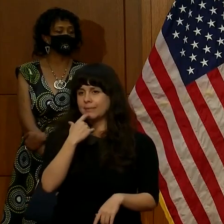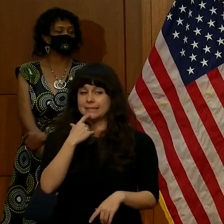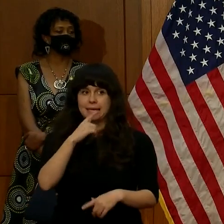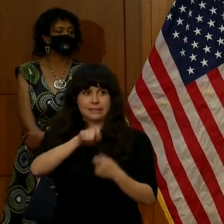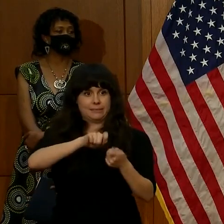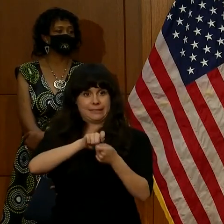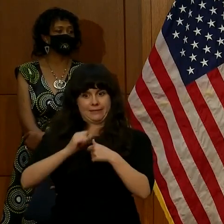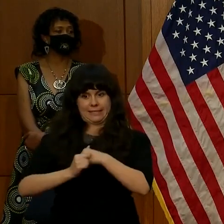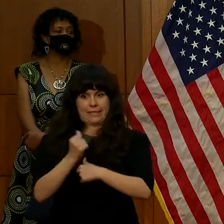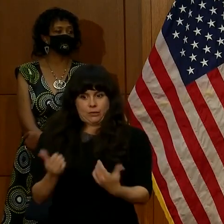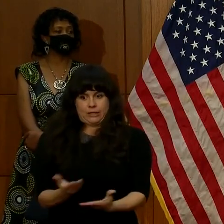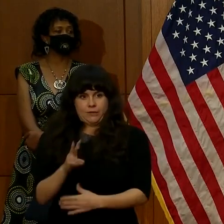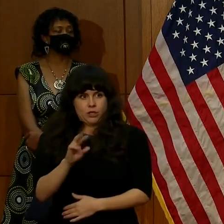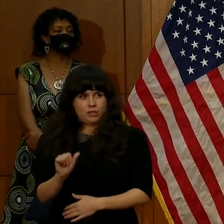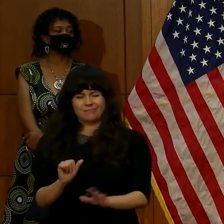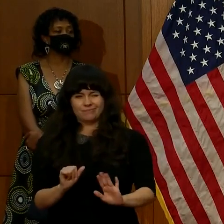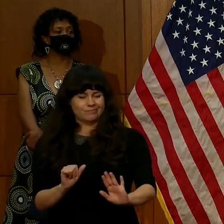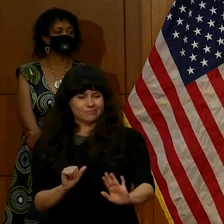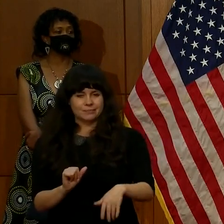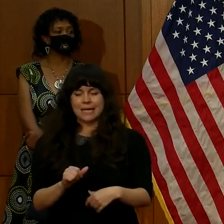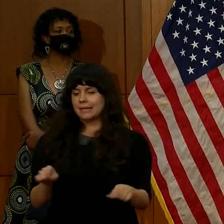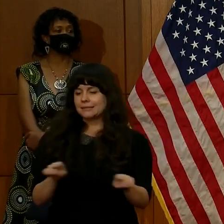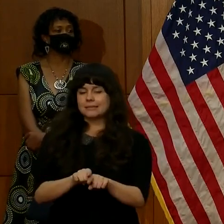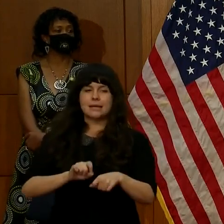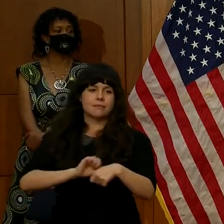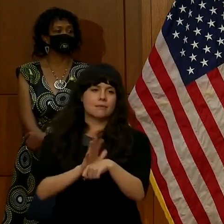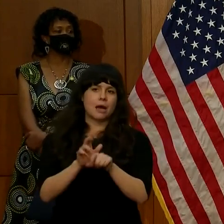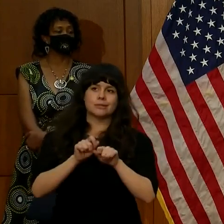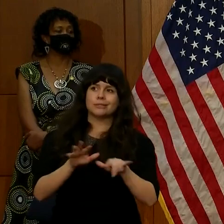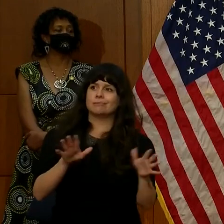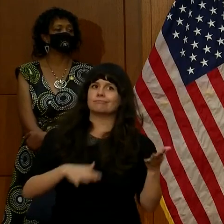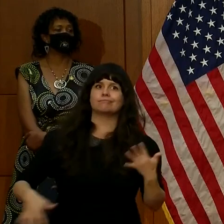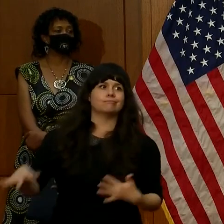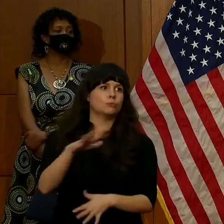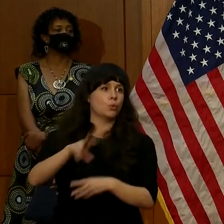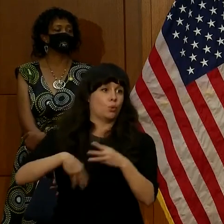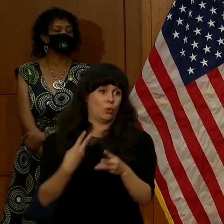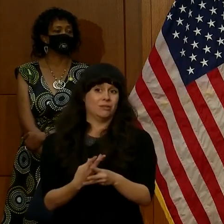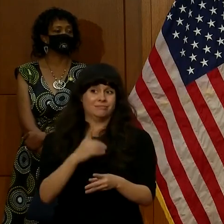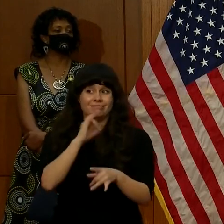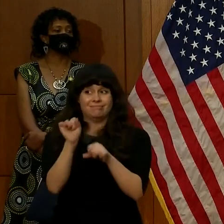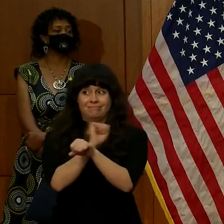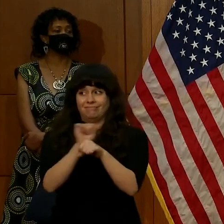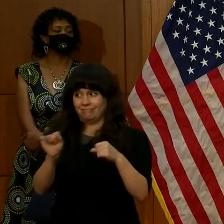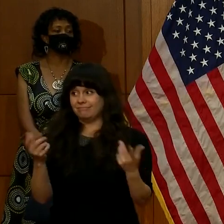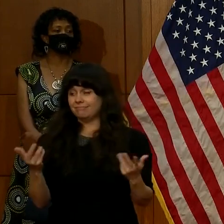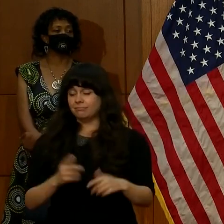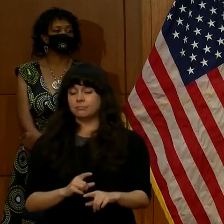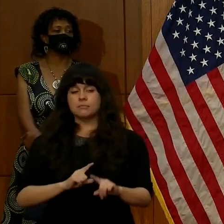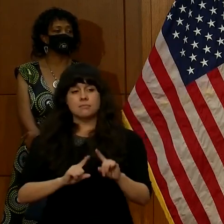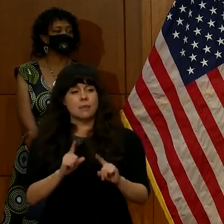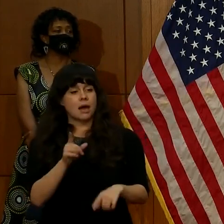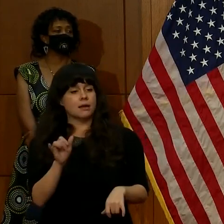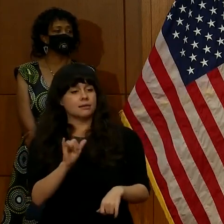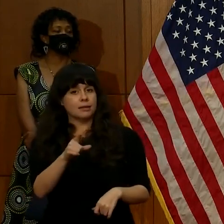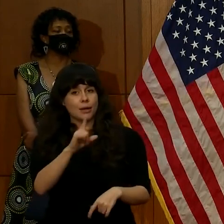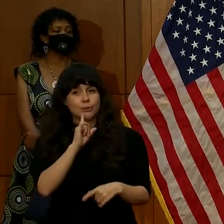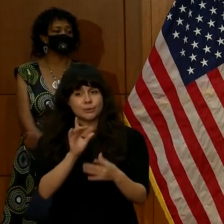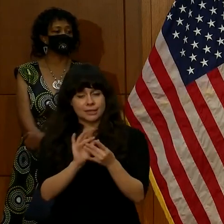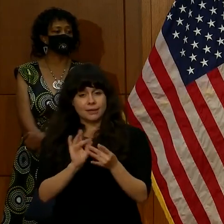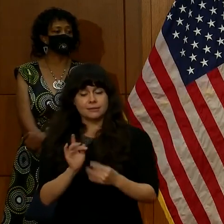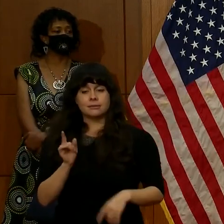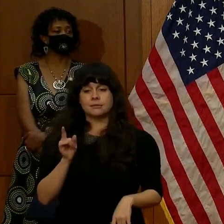dangerous in Virginia. It's the same virus throughout the world, literally. But as you said, we've seen a